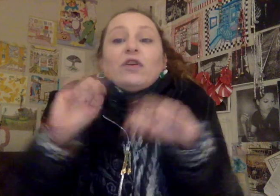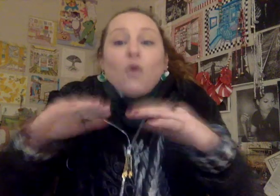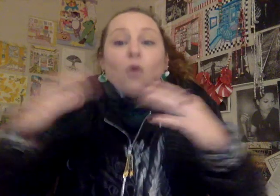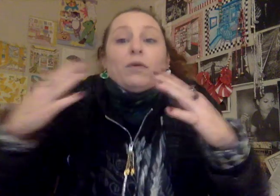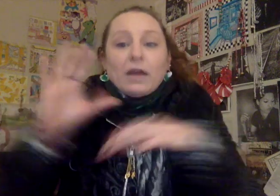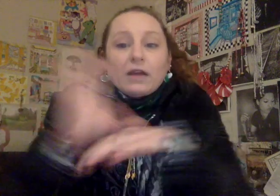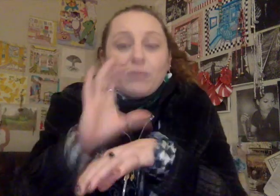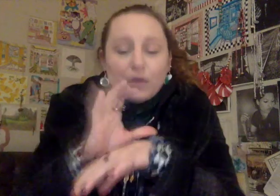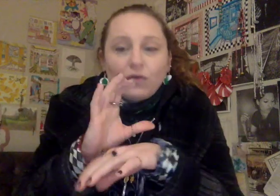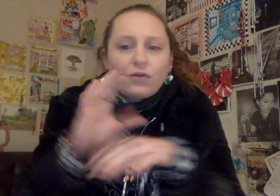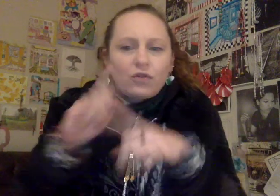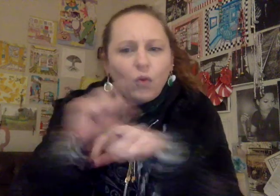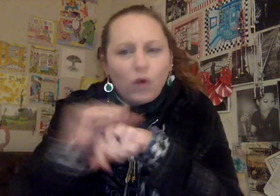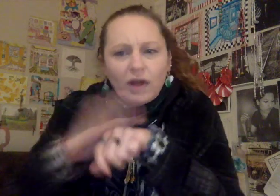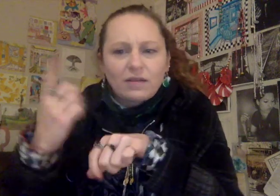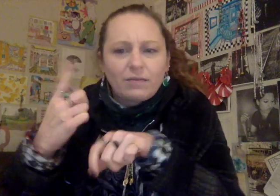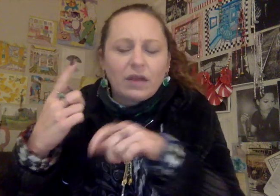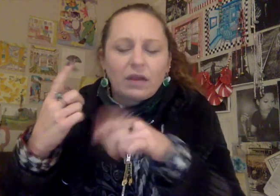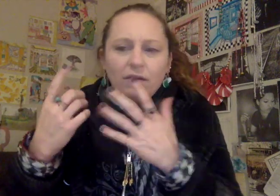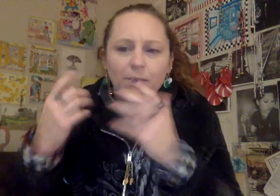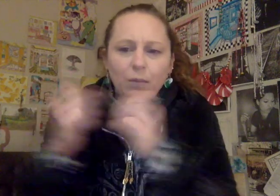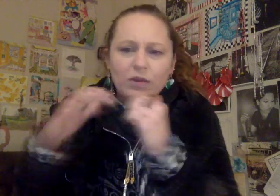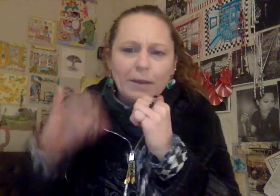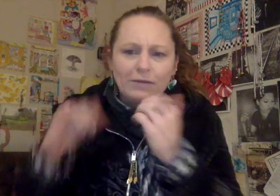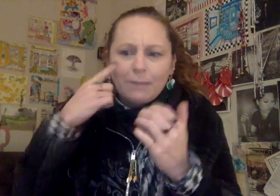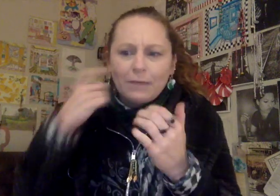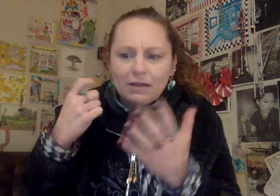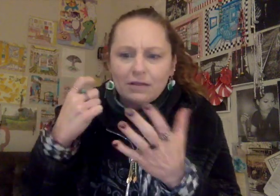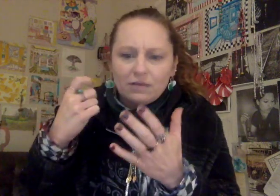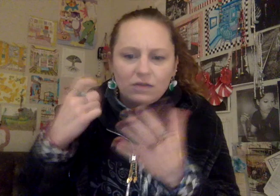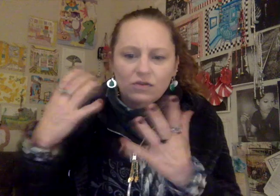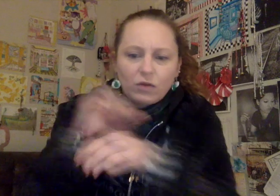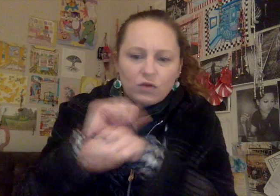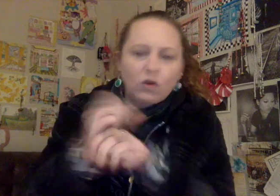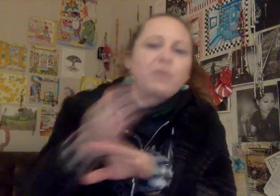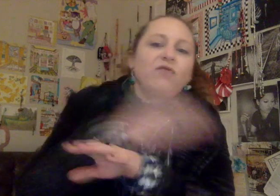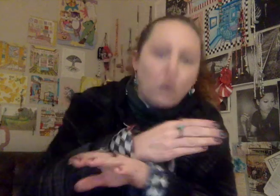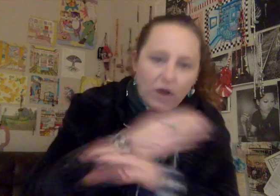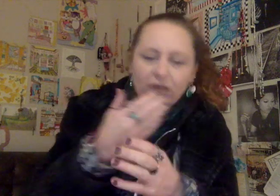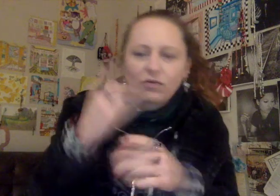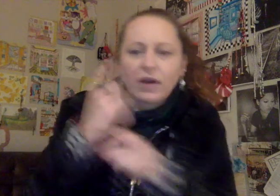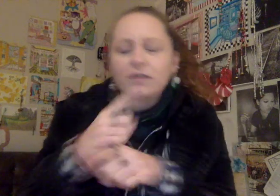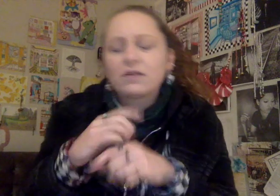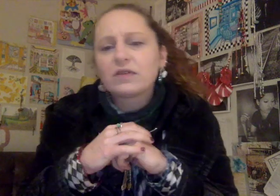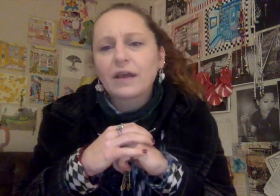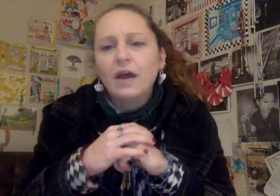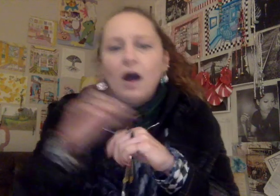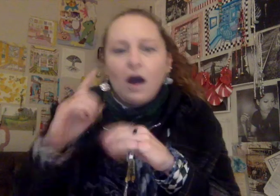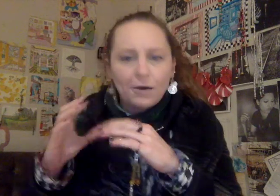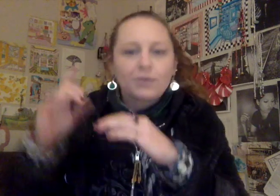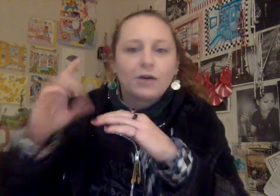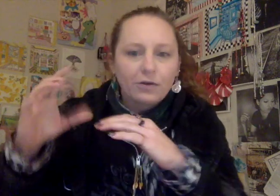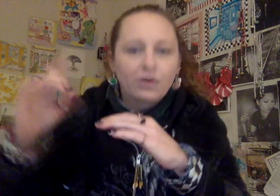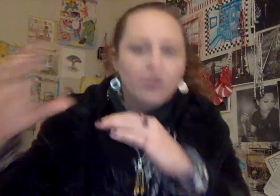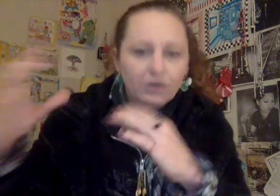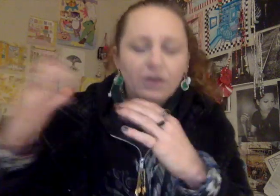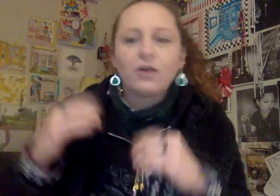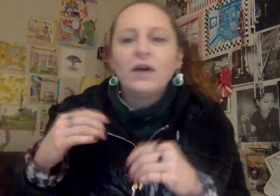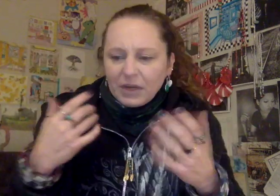open my computer to work on something without that because it's so much work beforehand. Right. So it's like a hundred, a hundred, a hundred, you know, but